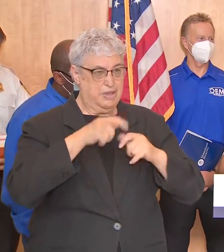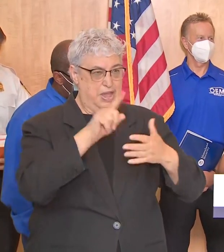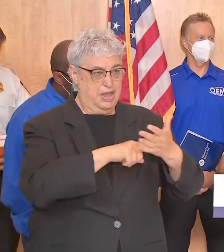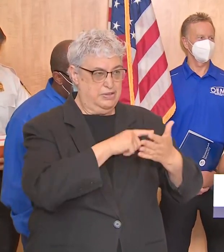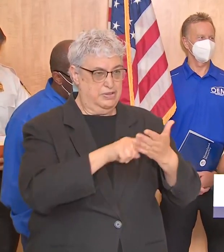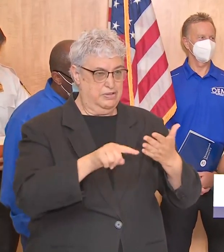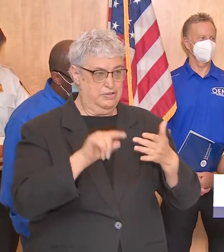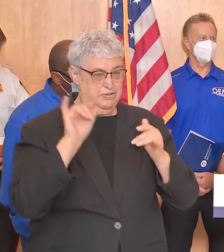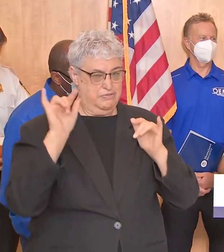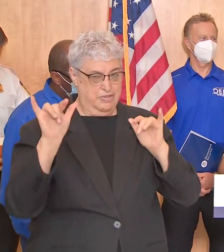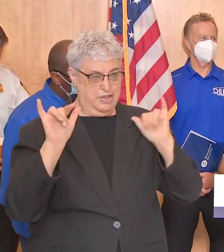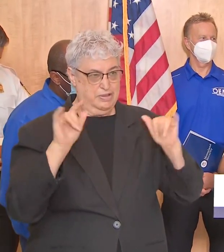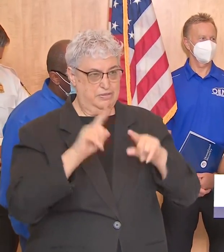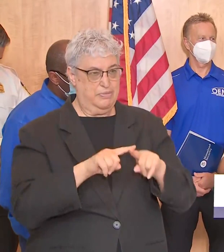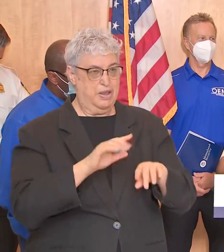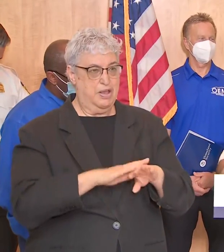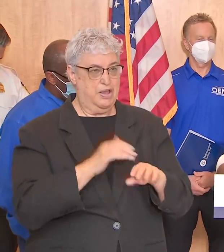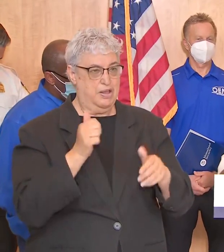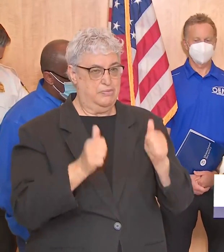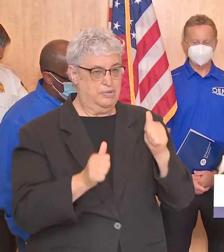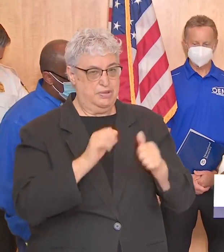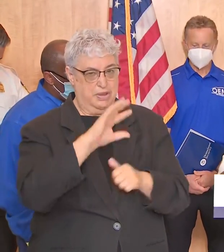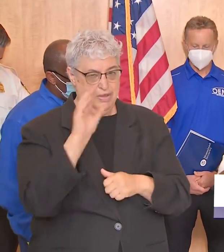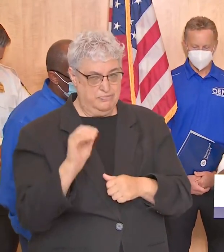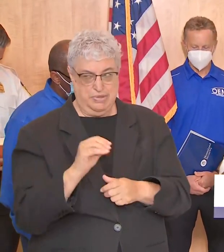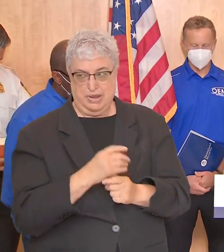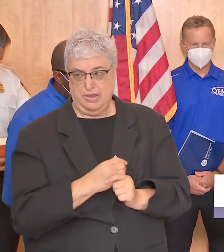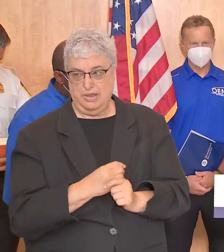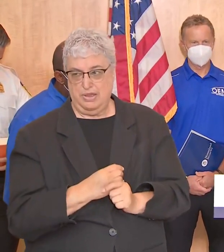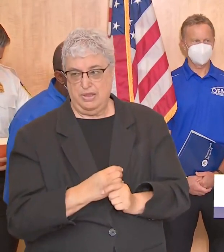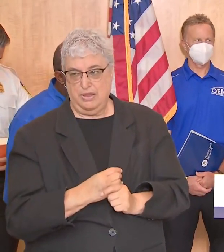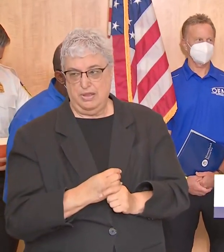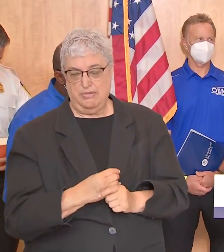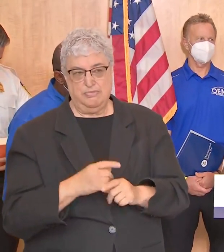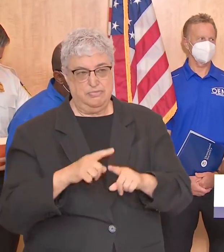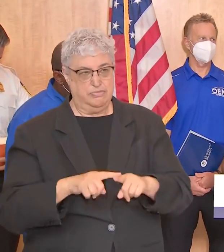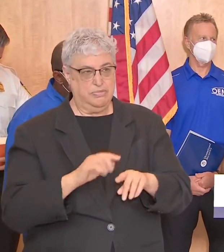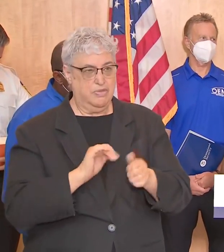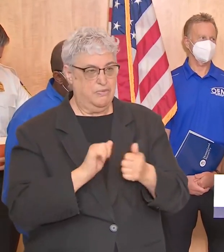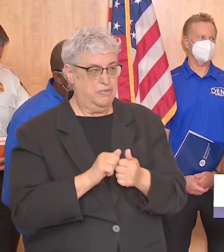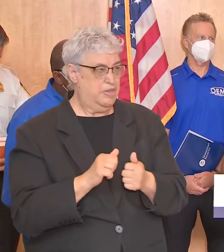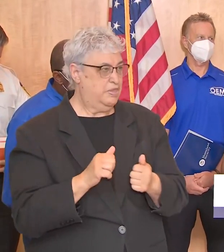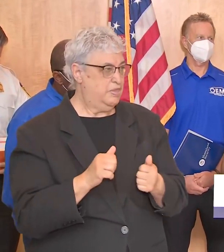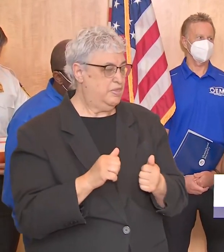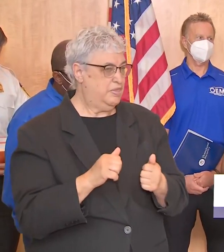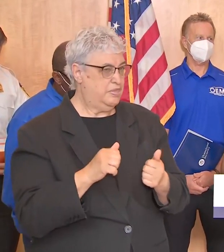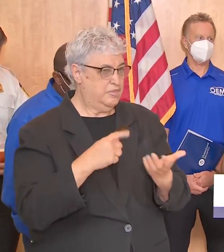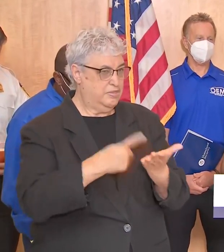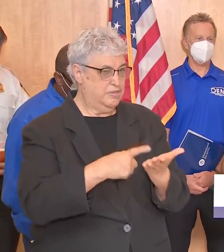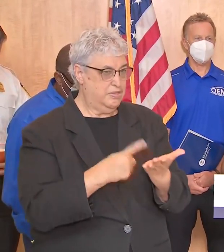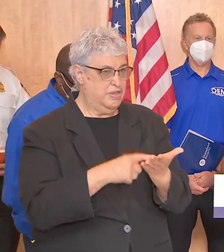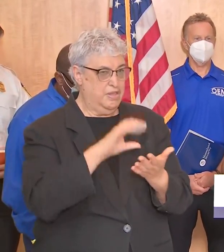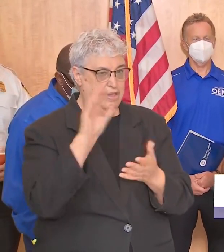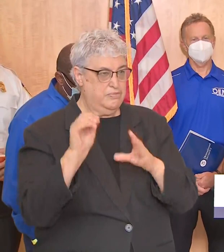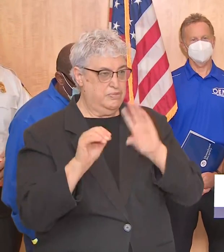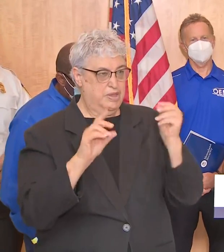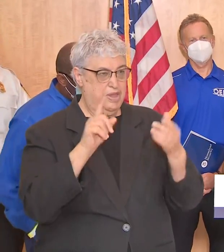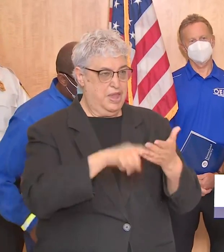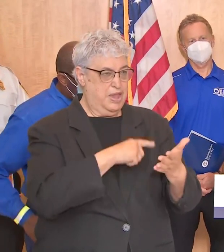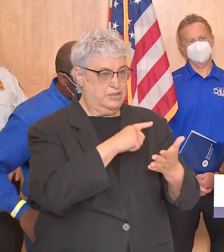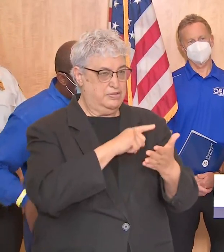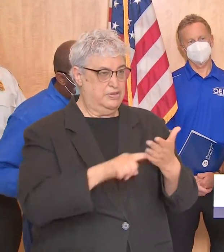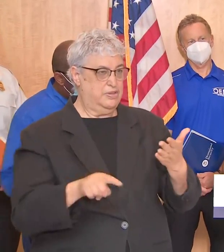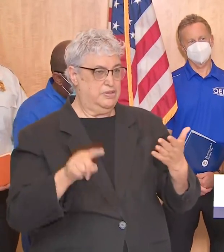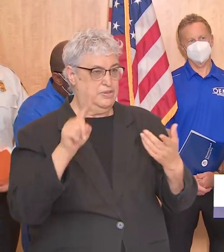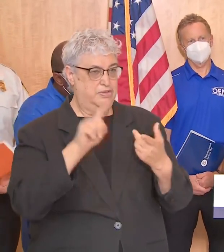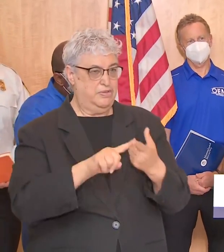canceled depending upon the carrier based with the discussions with the carriers a lot the um we're going to cancel everything through